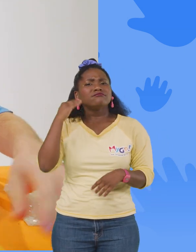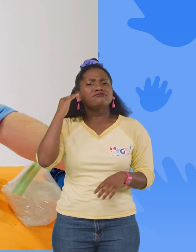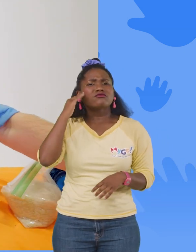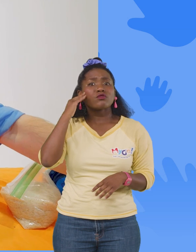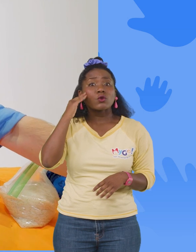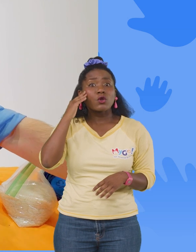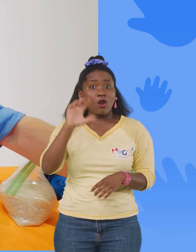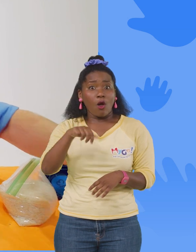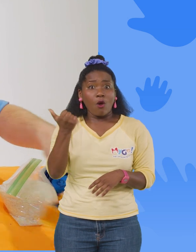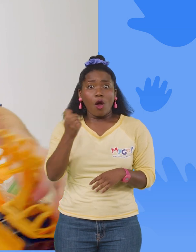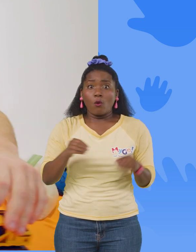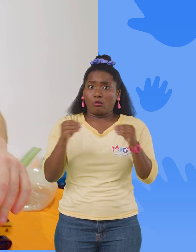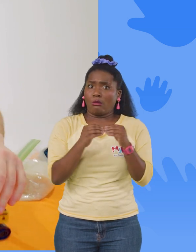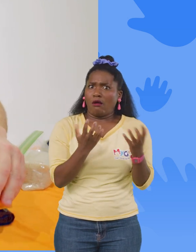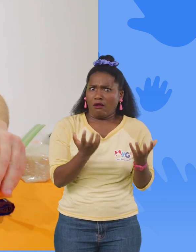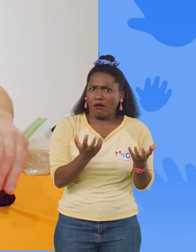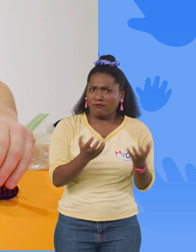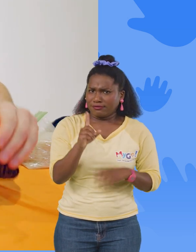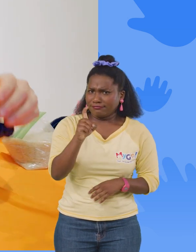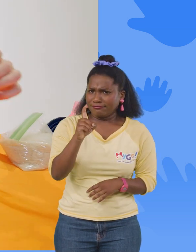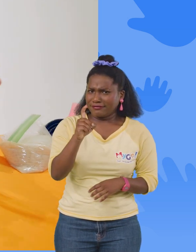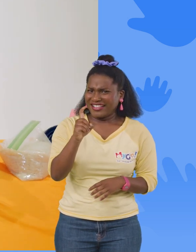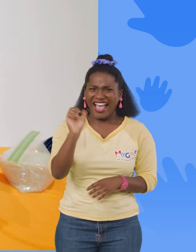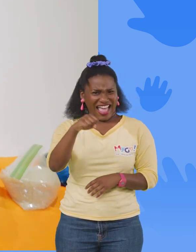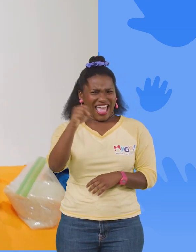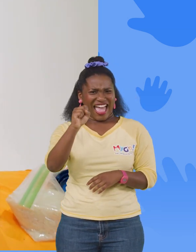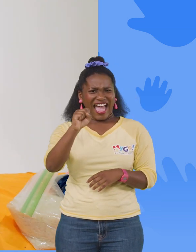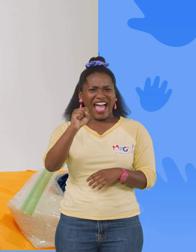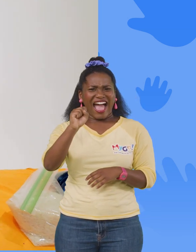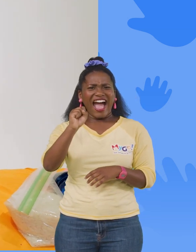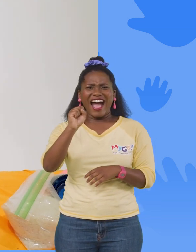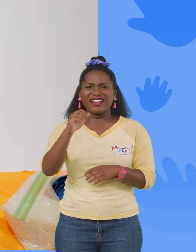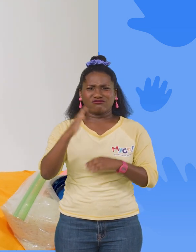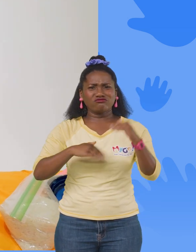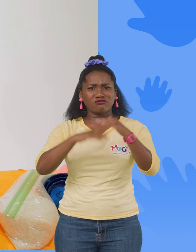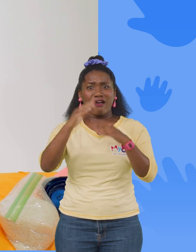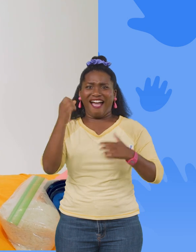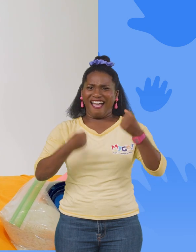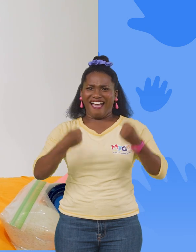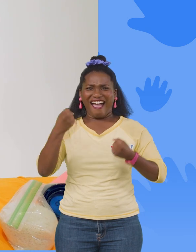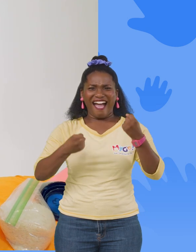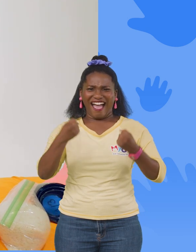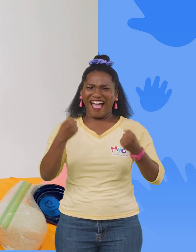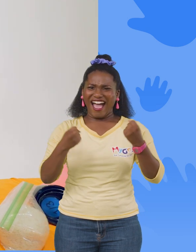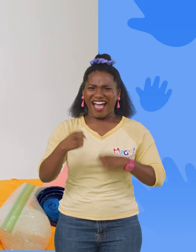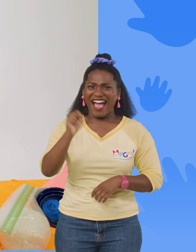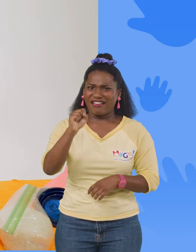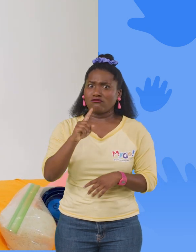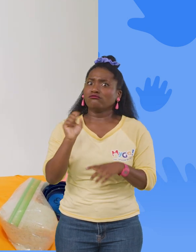do you know what else is really heavy? Yeah. Construction vehicles are really heavy.